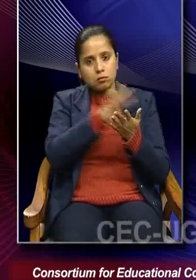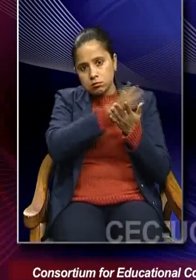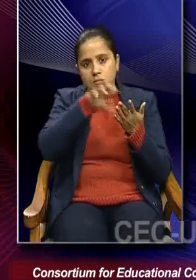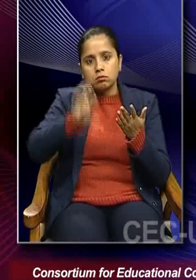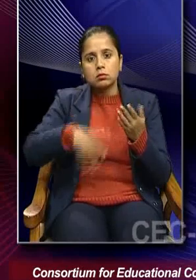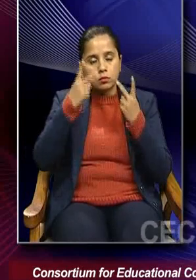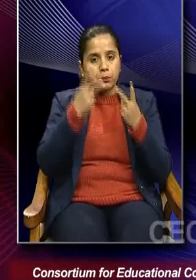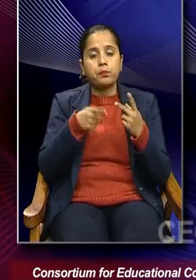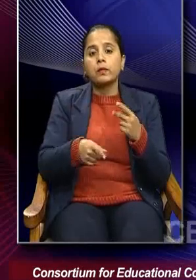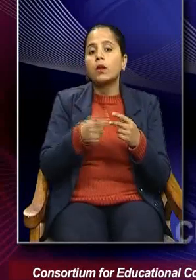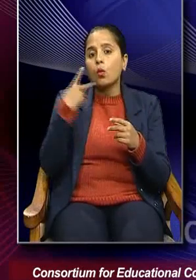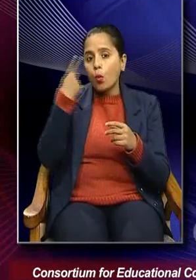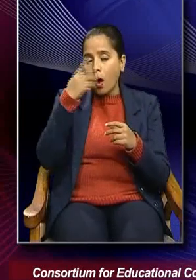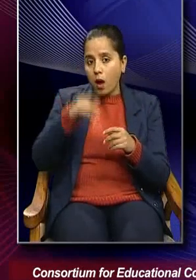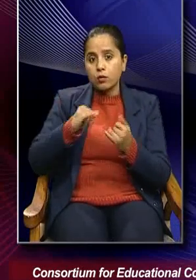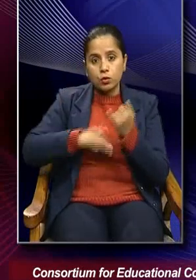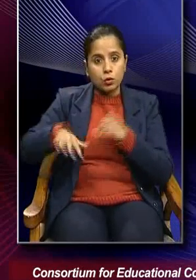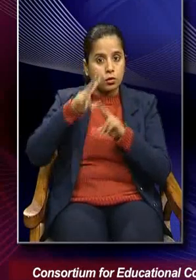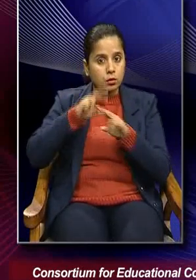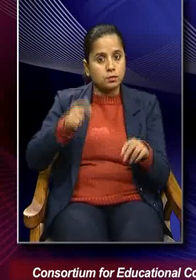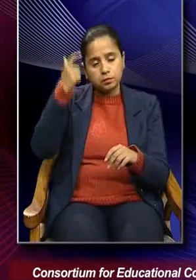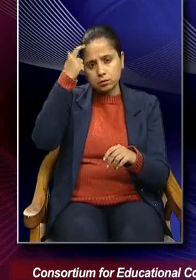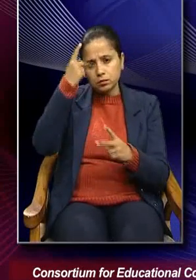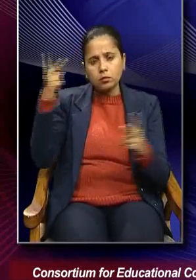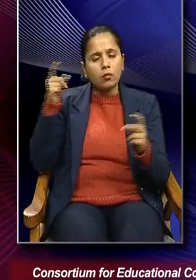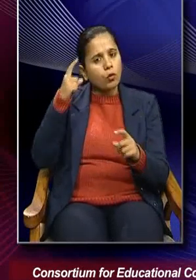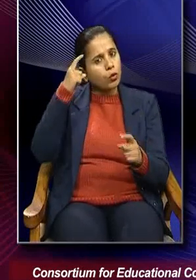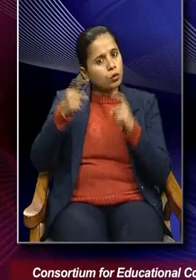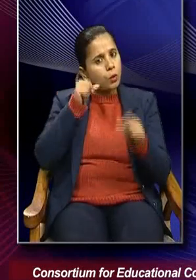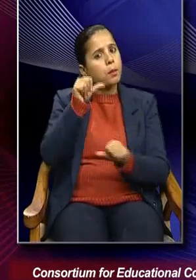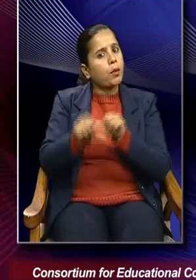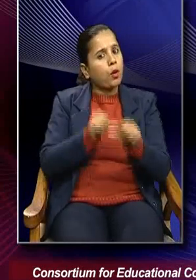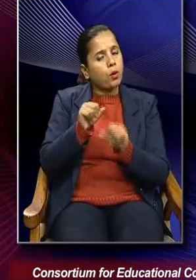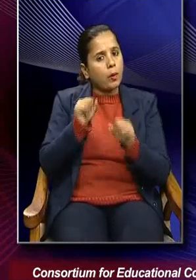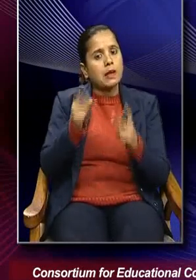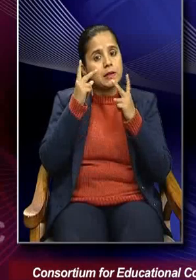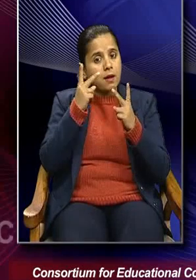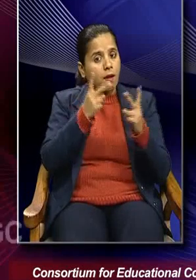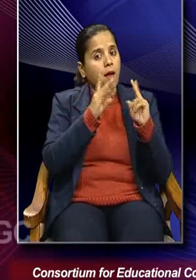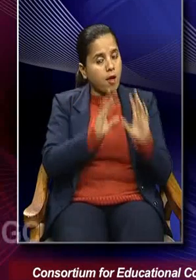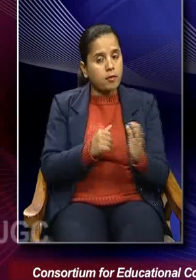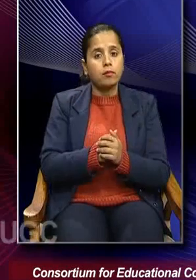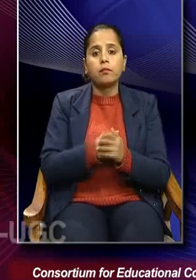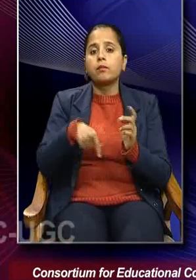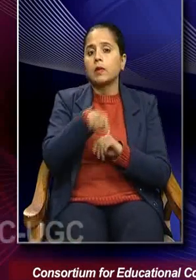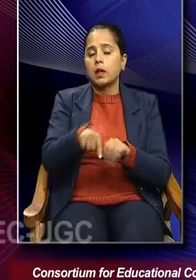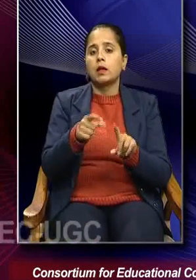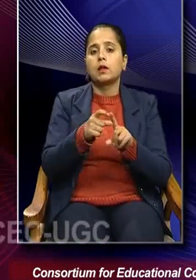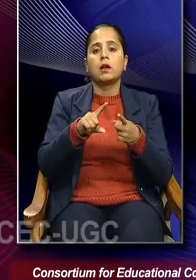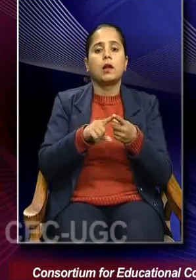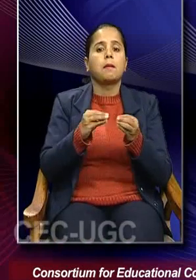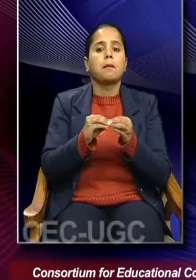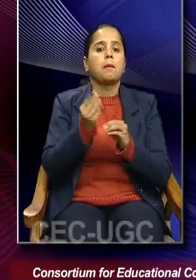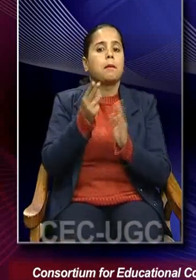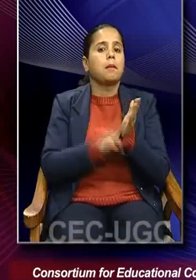sociological thought process unmask the social process that they observe. The debunking motive